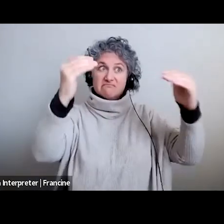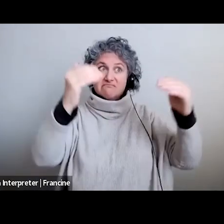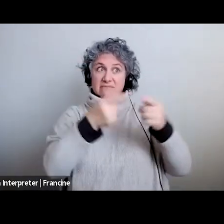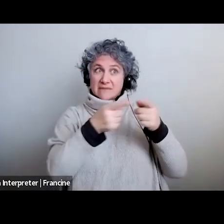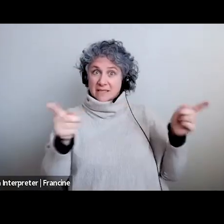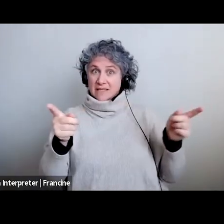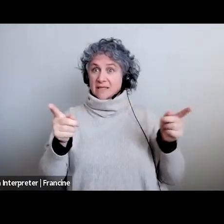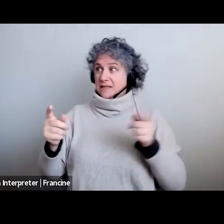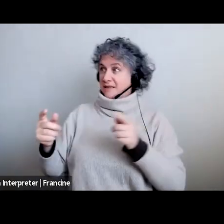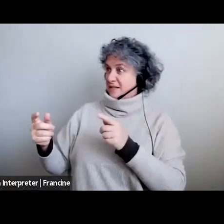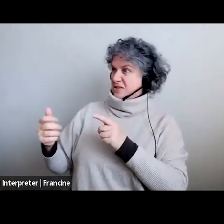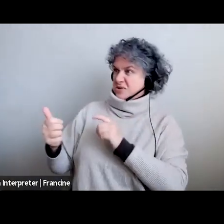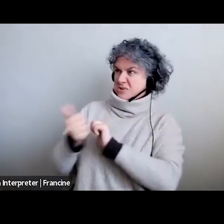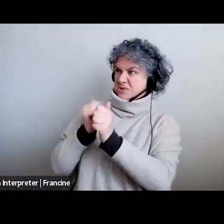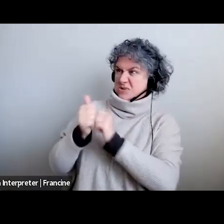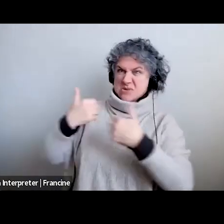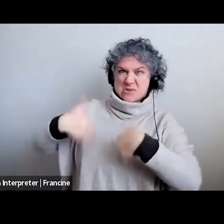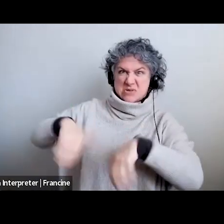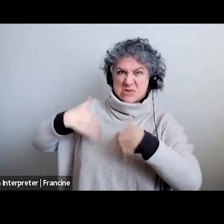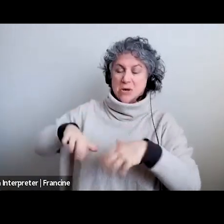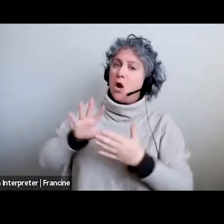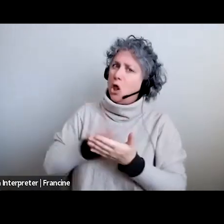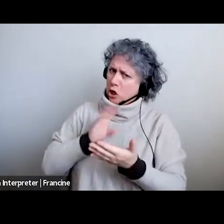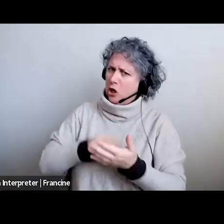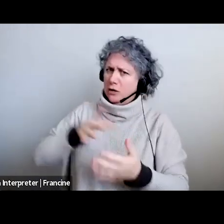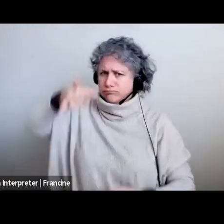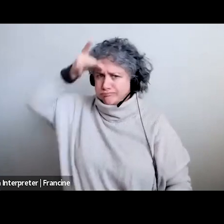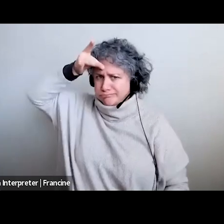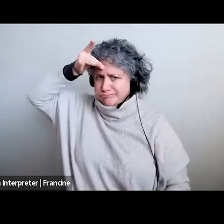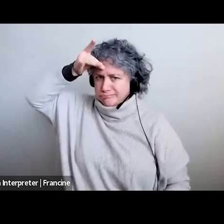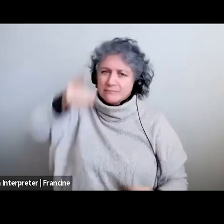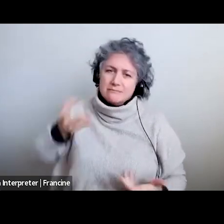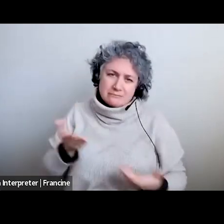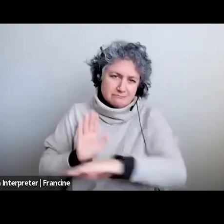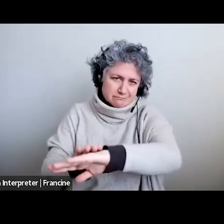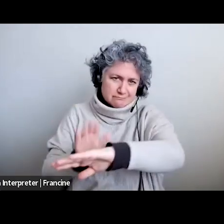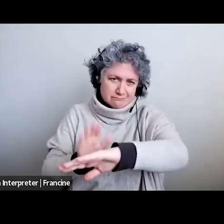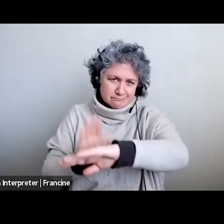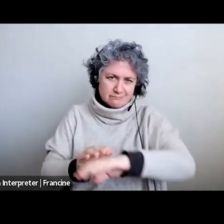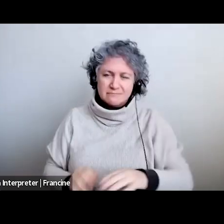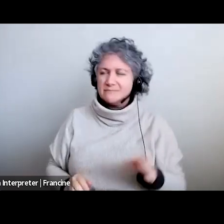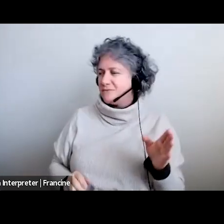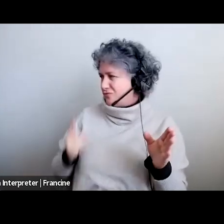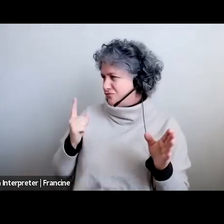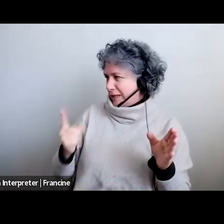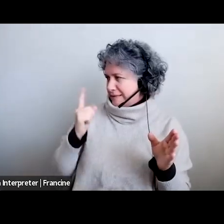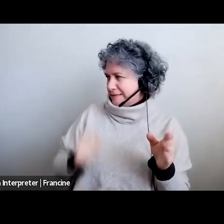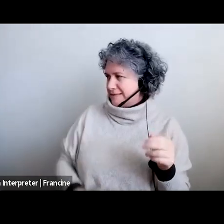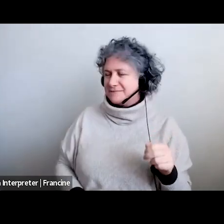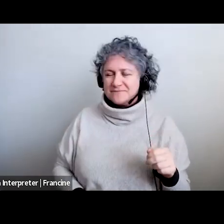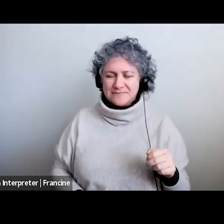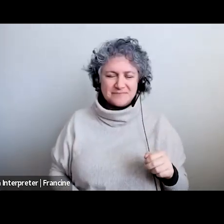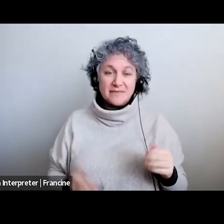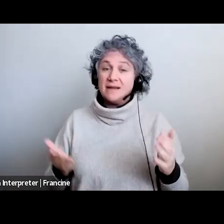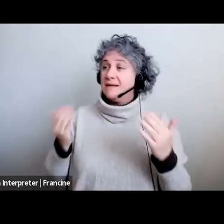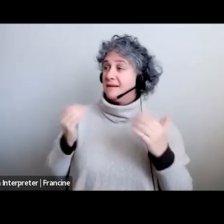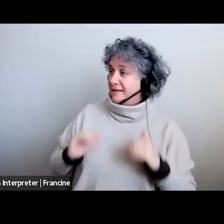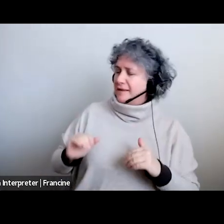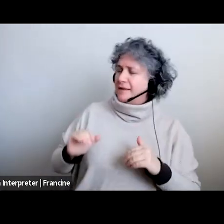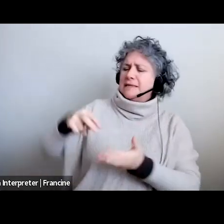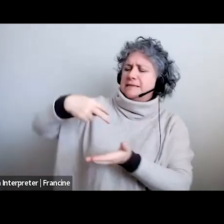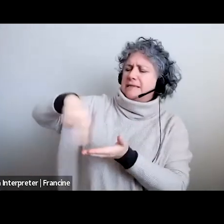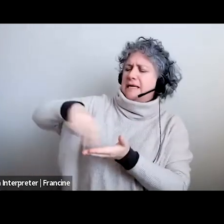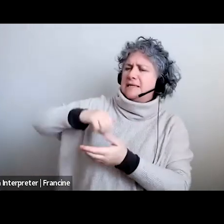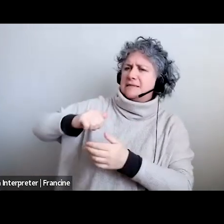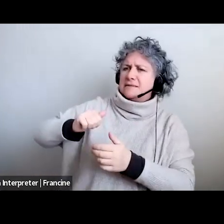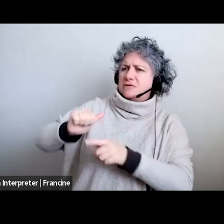right um dance auditions as someone who is not a